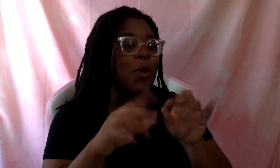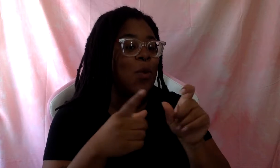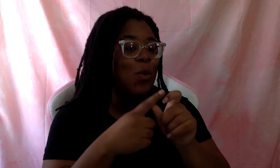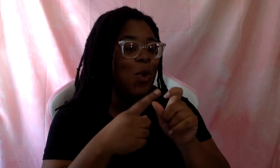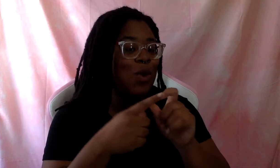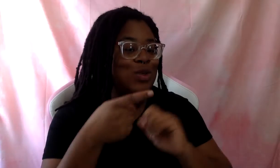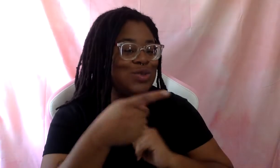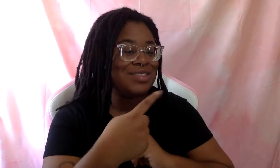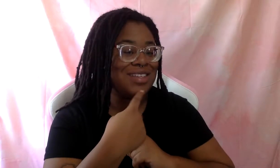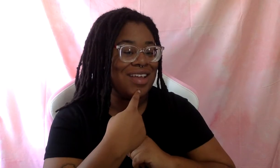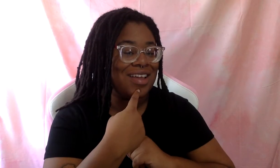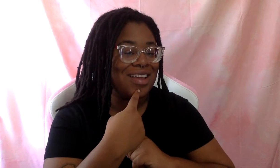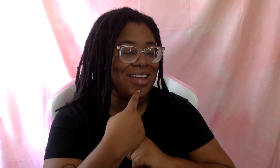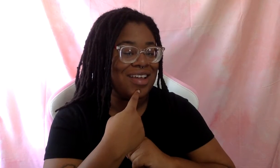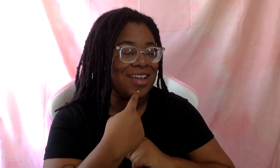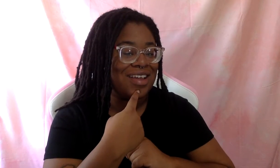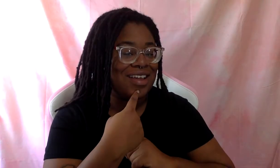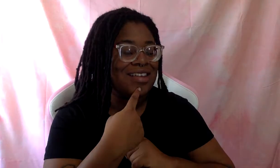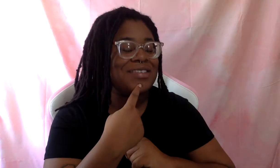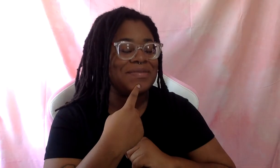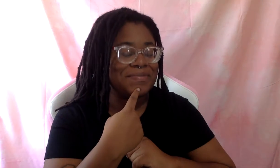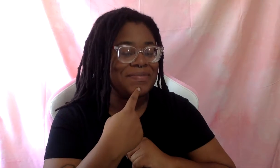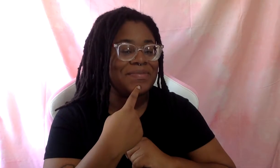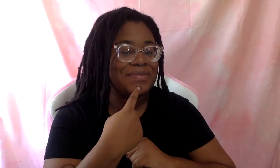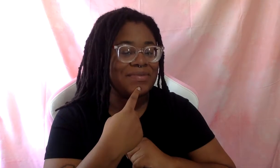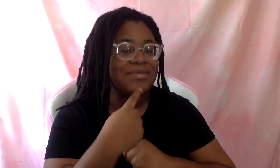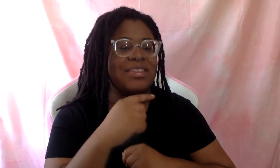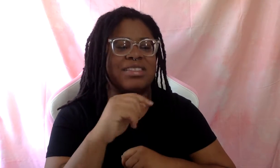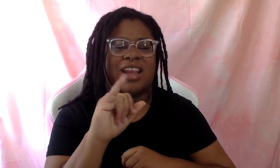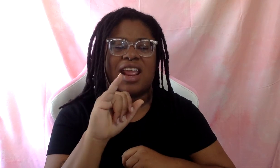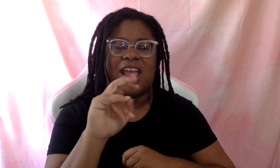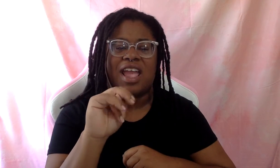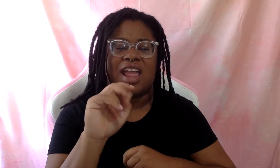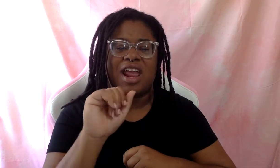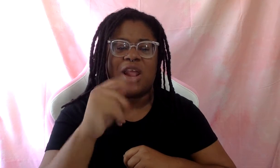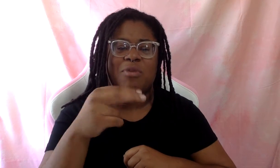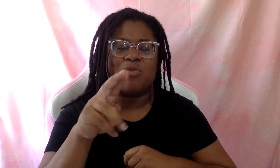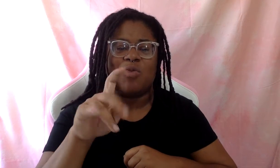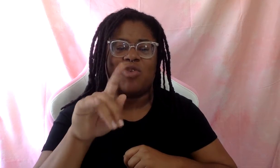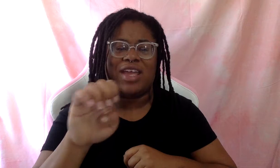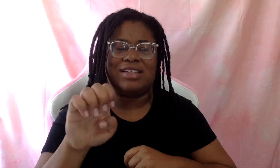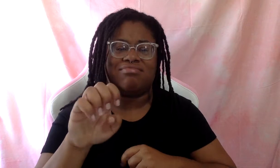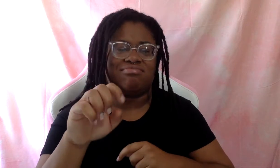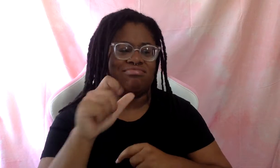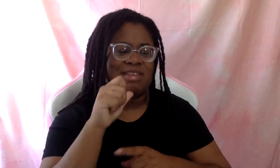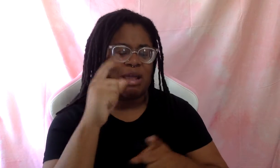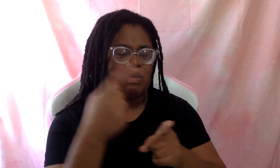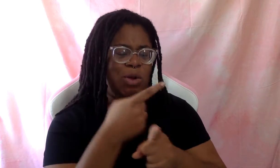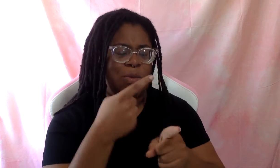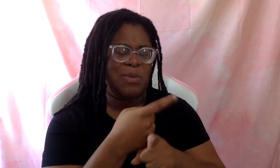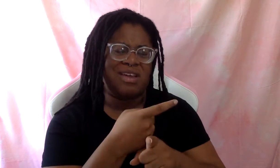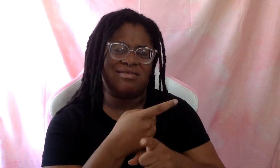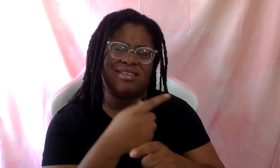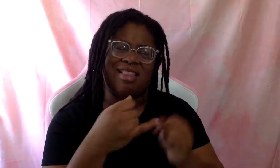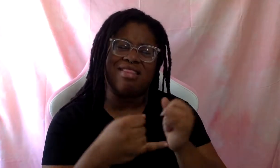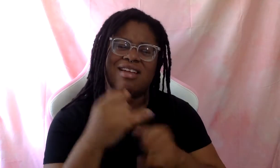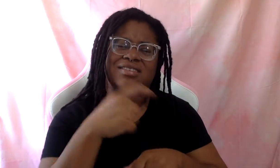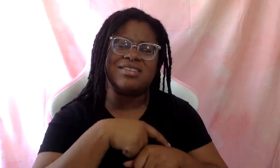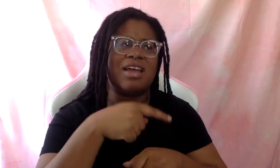this space with you today is inappropriate. When was the last time somebody defined inappropriate differently than